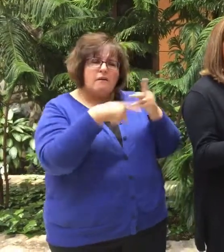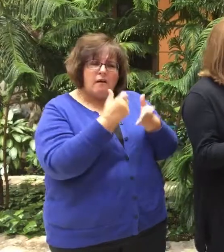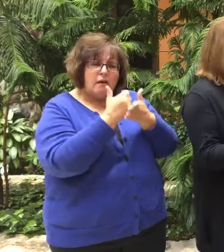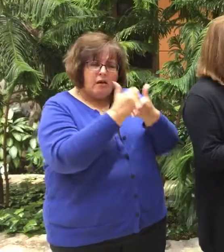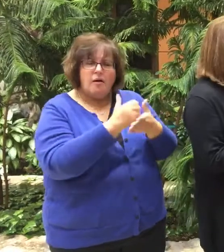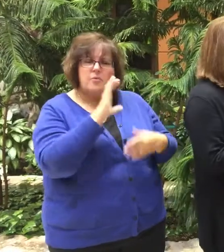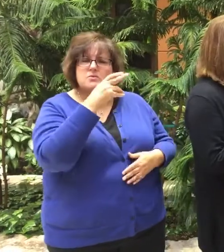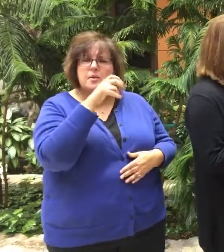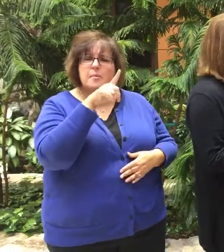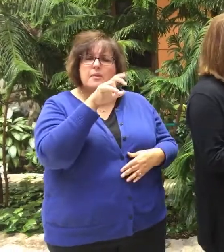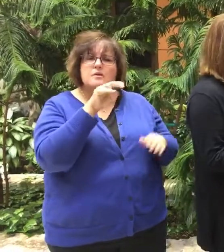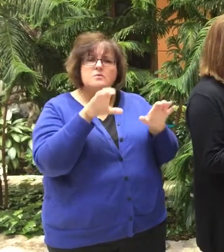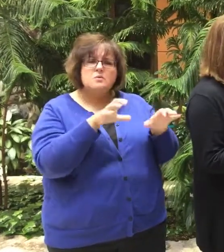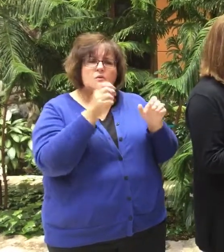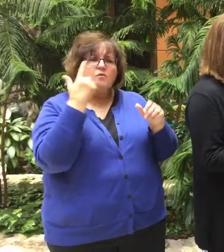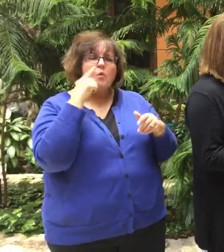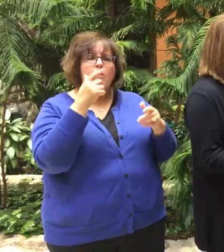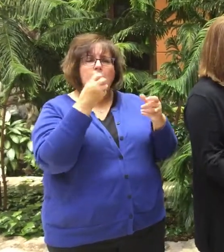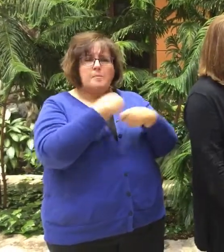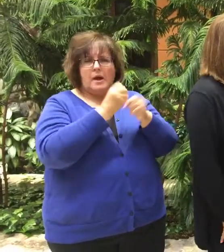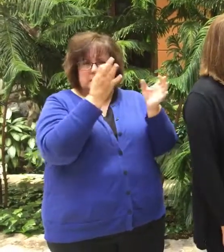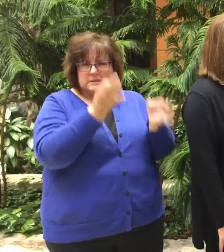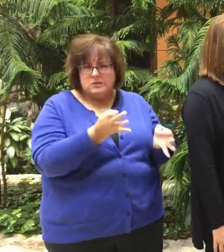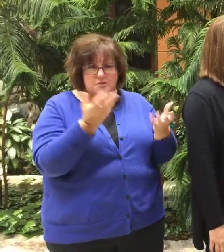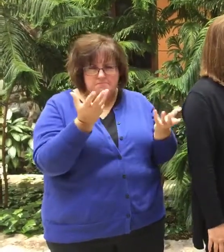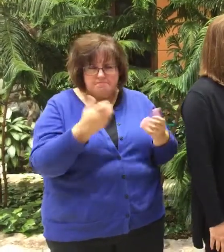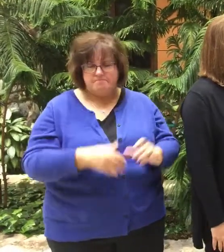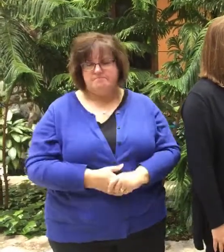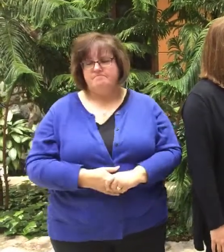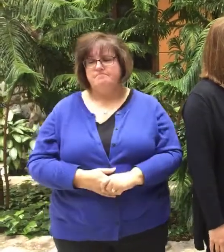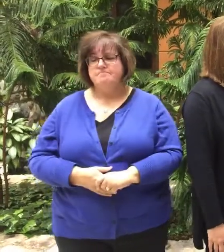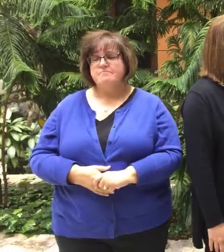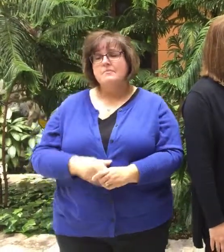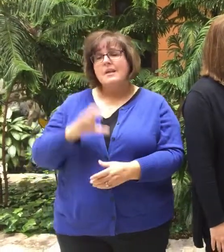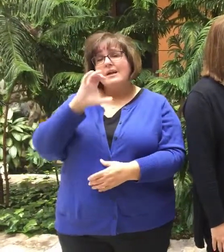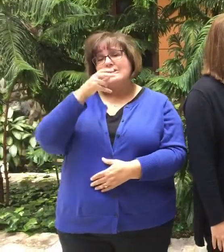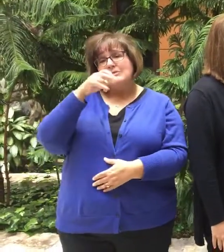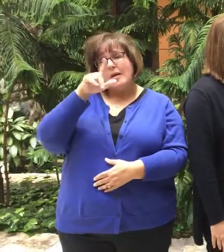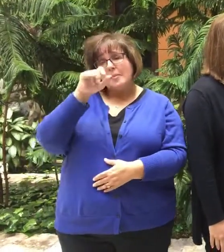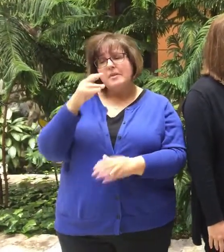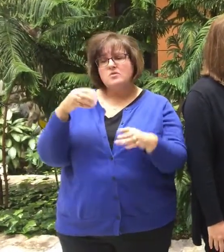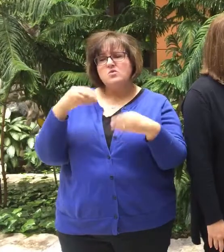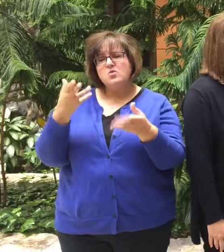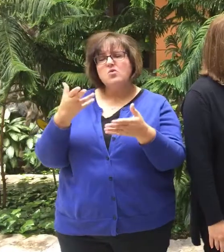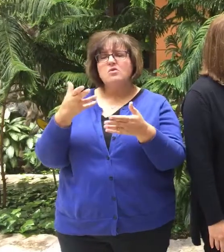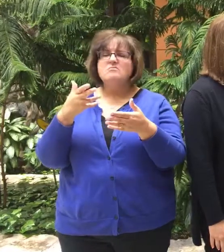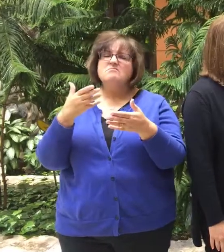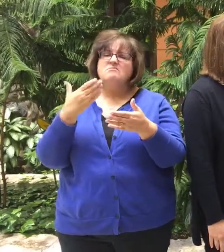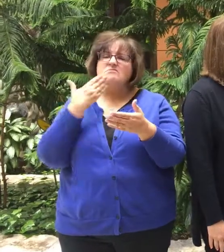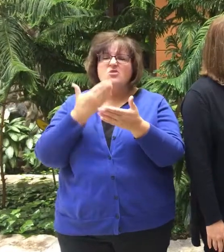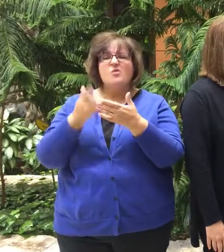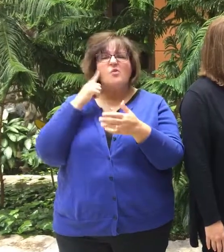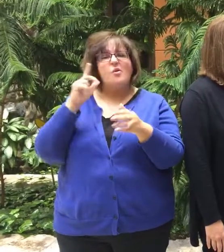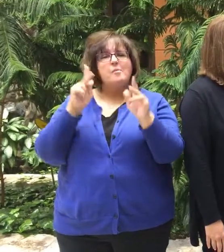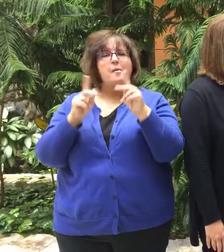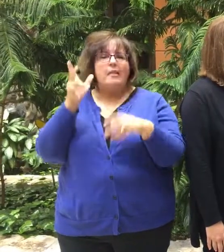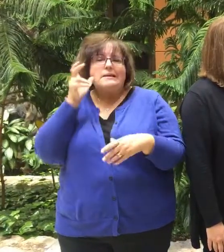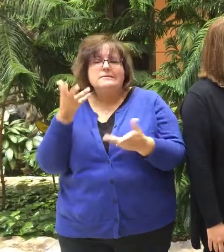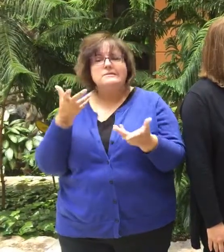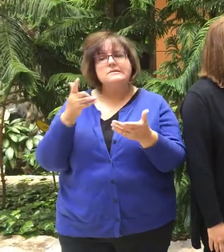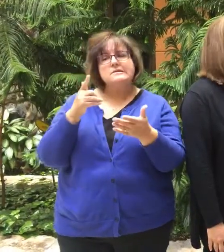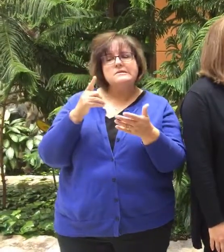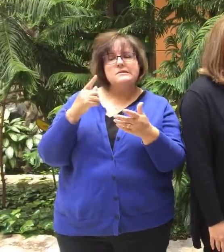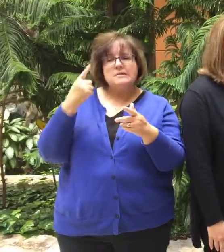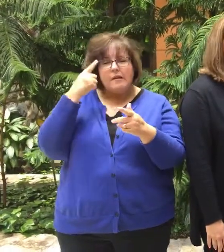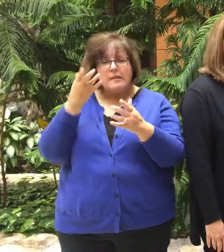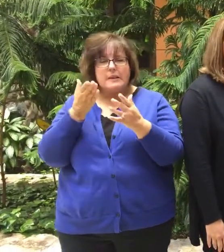chaplains do with the whole decision making? Well, chaplains can provide a good sounding board to help people think through what's important